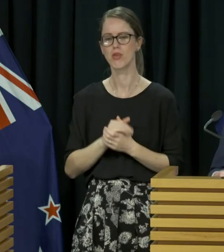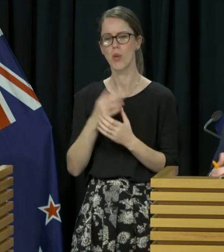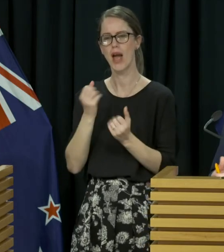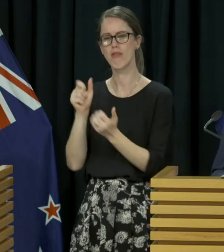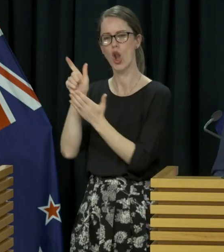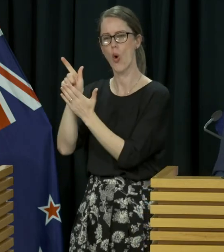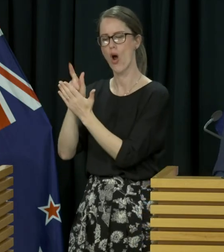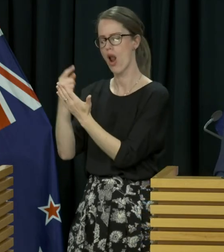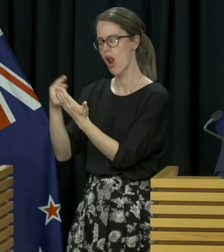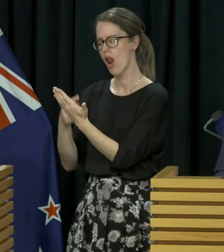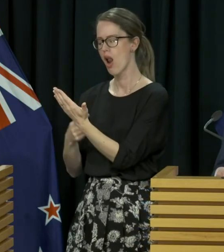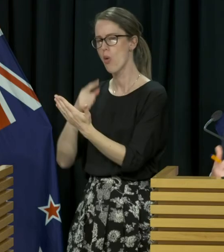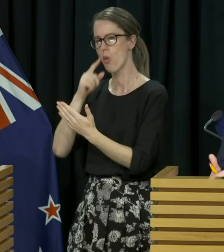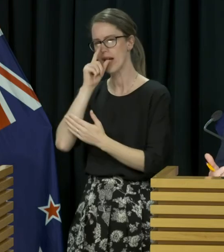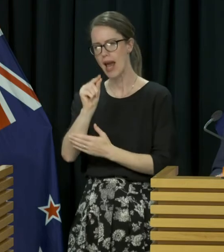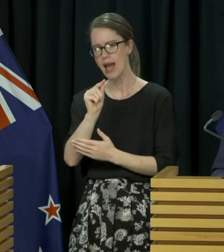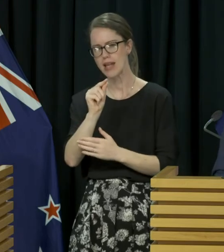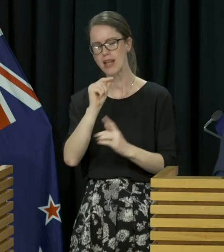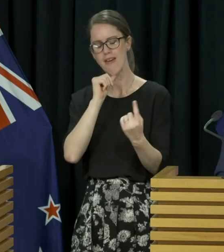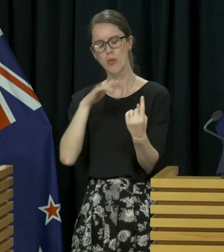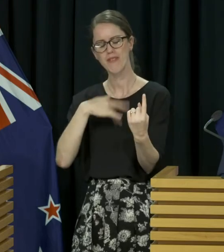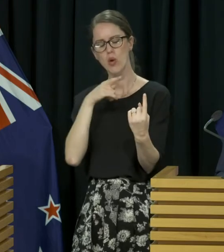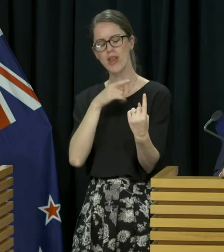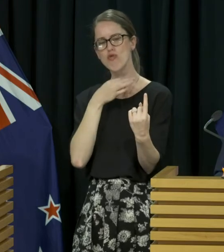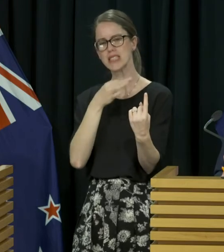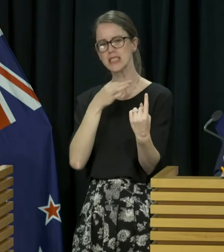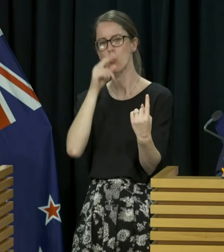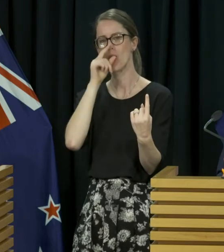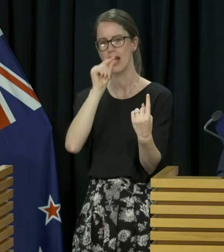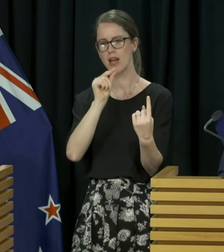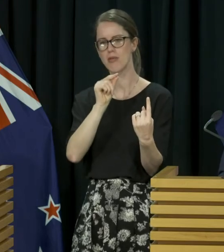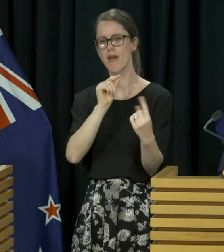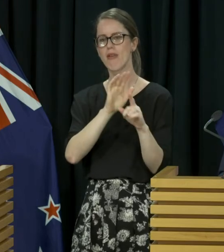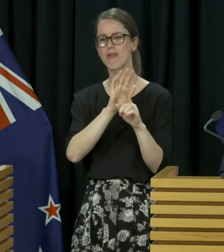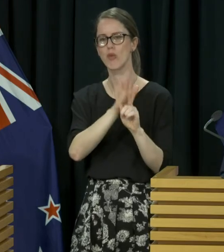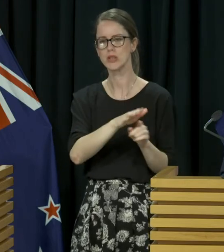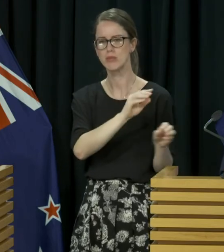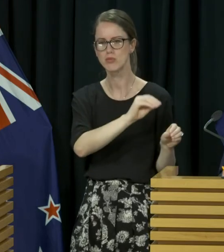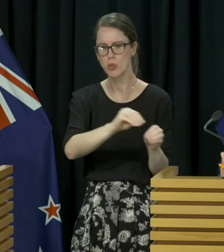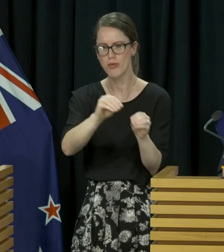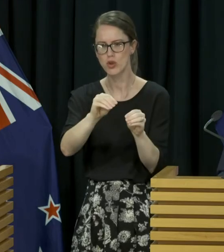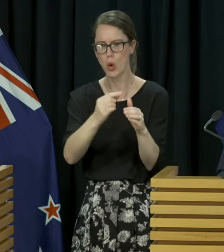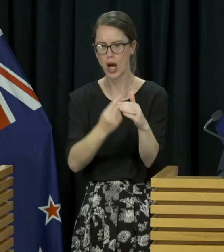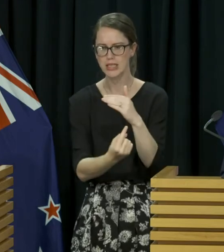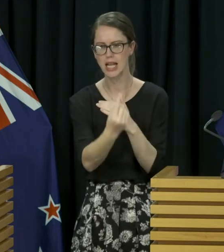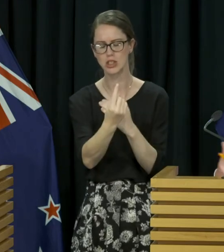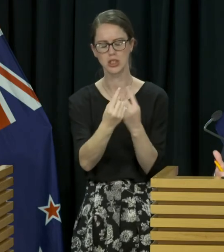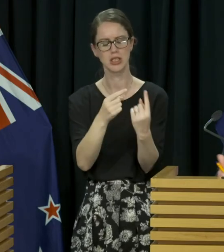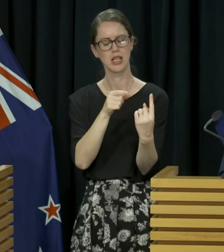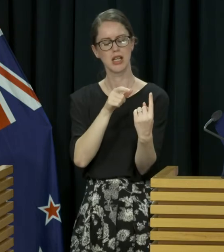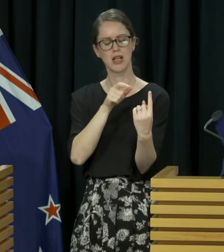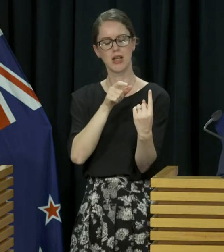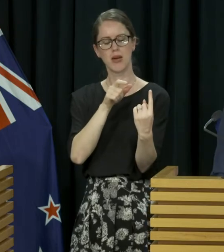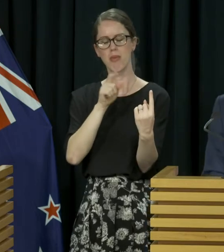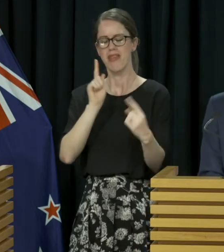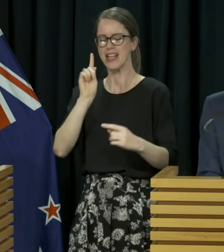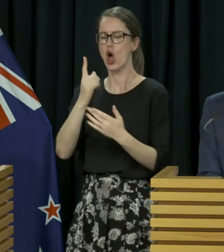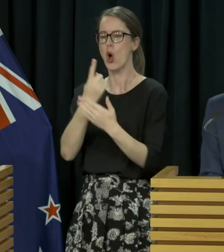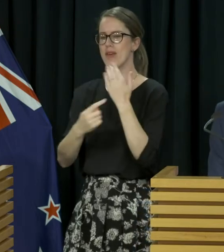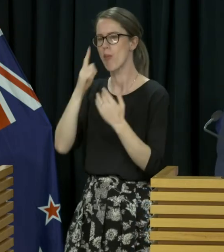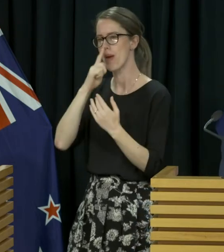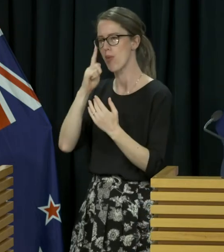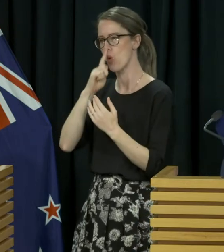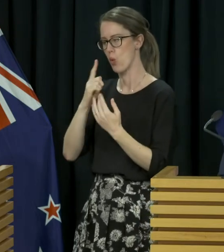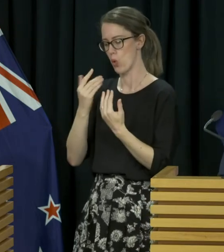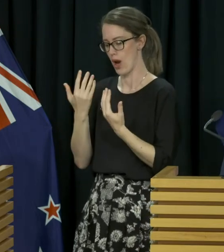isolation and or be tested if we feel they pose a risk, and that would particularly apply to people who were close contacts, known close contacts of